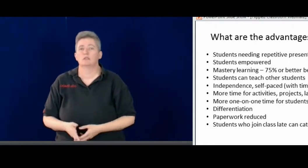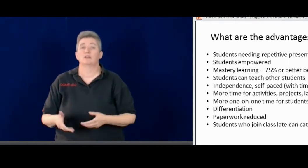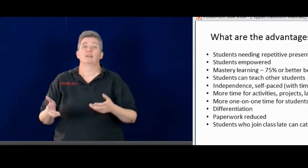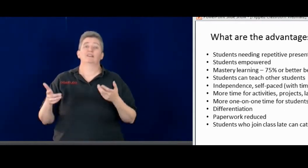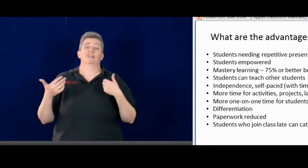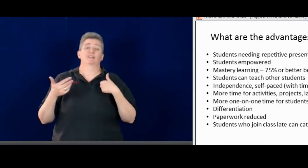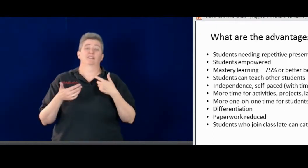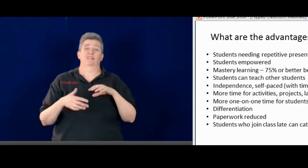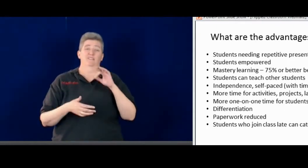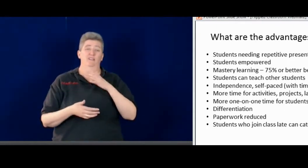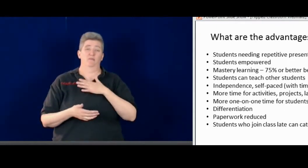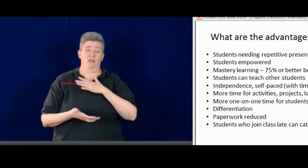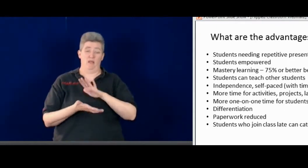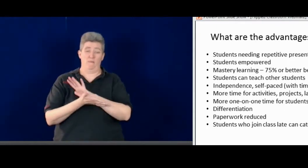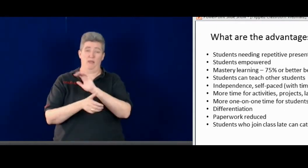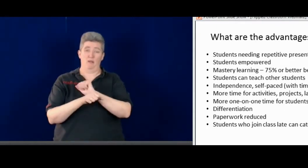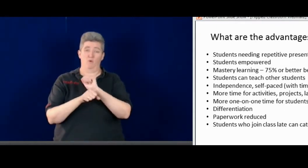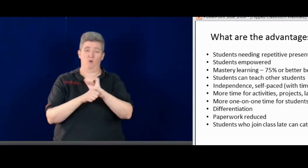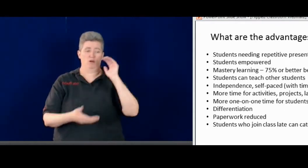that as well, that differentiation.